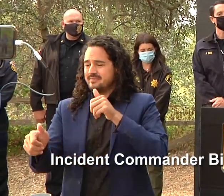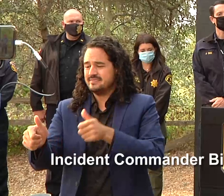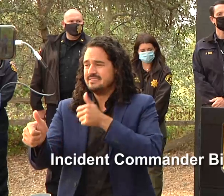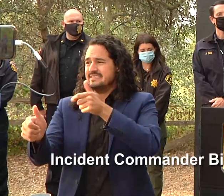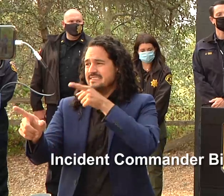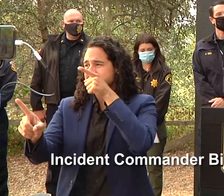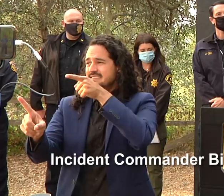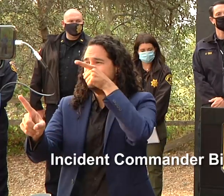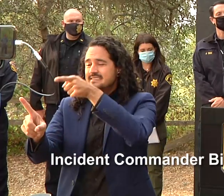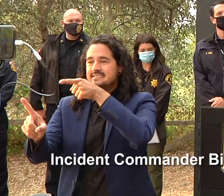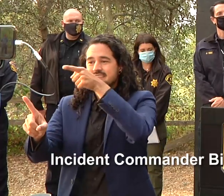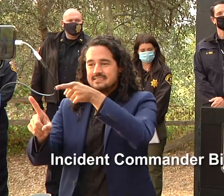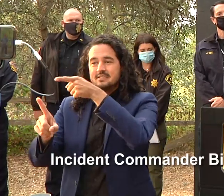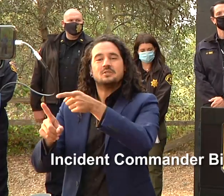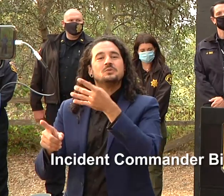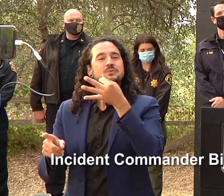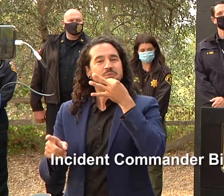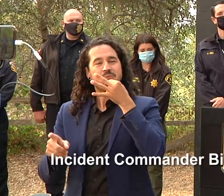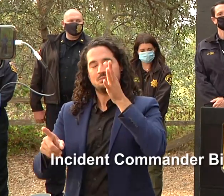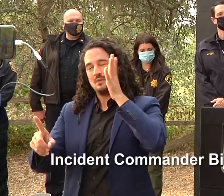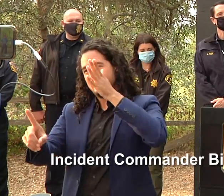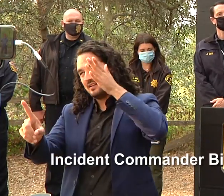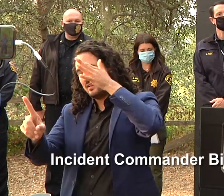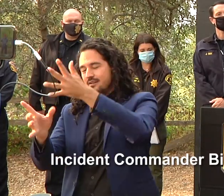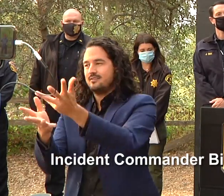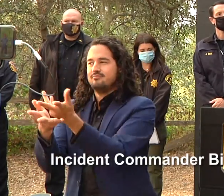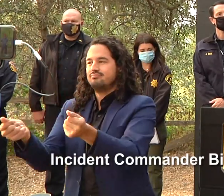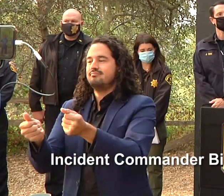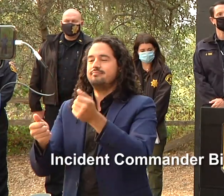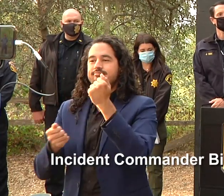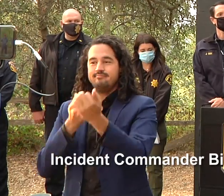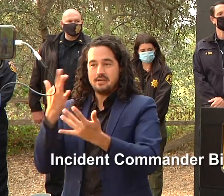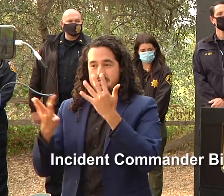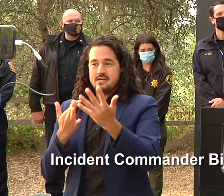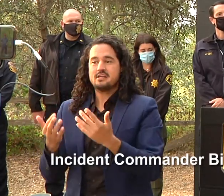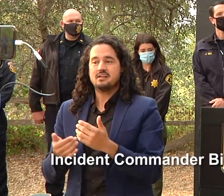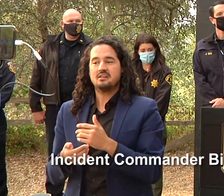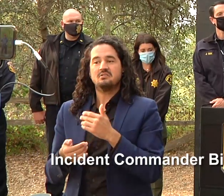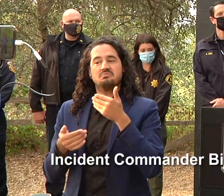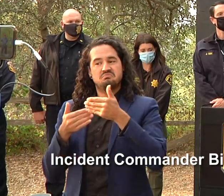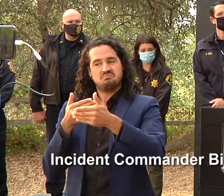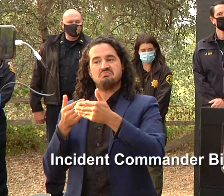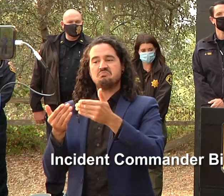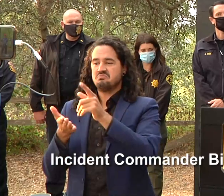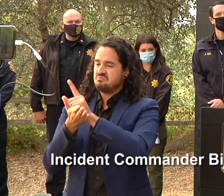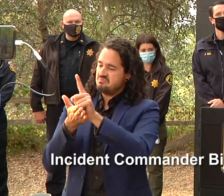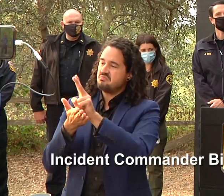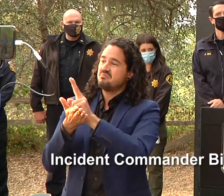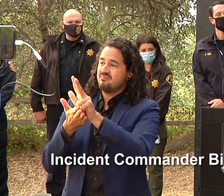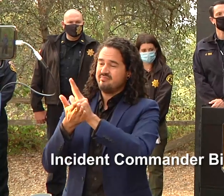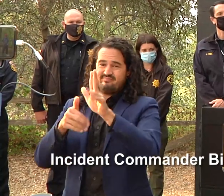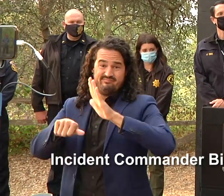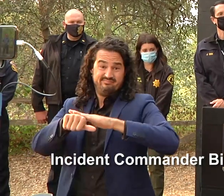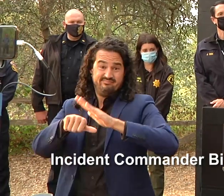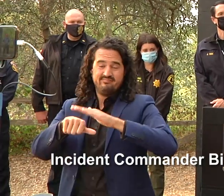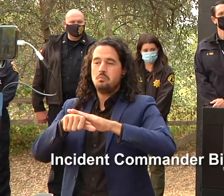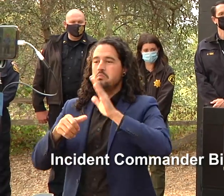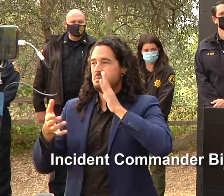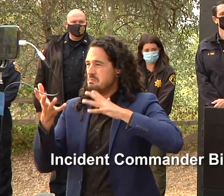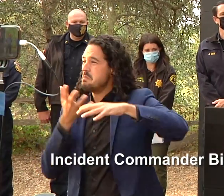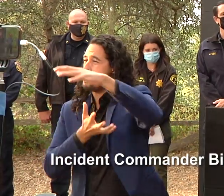incident over the coming weeks there's going to be lots of smoke production in different areas that have burned